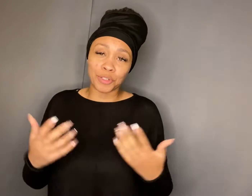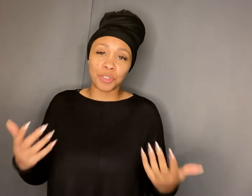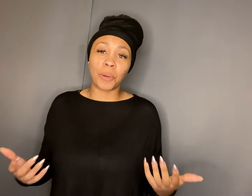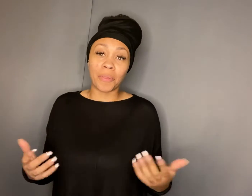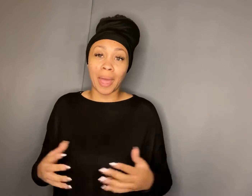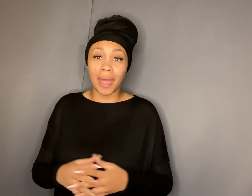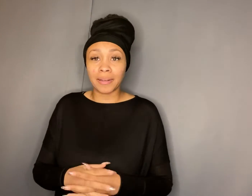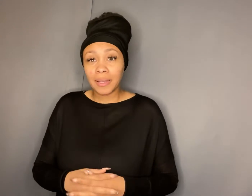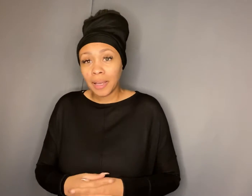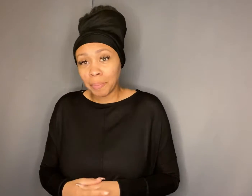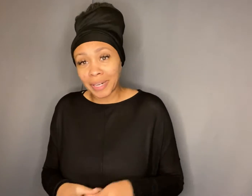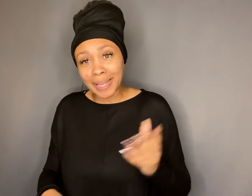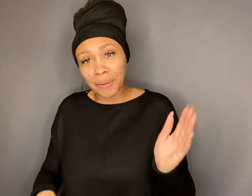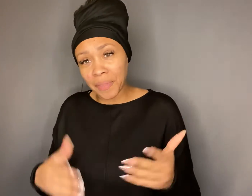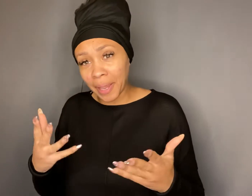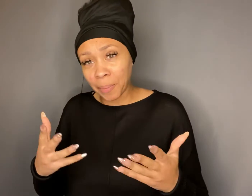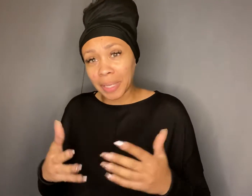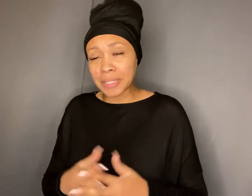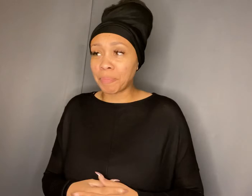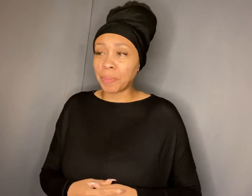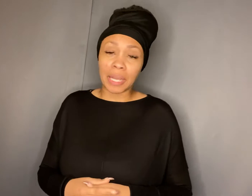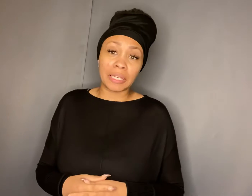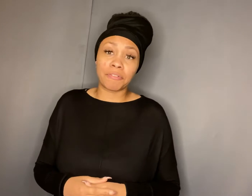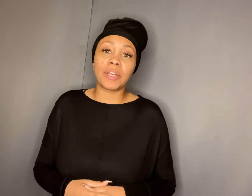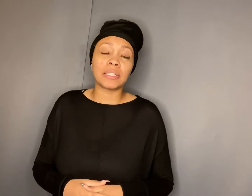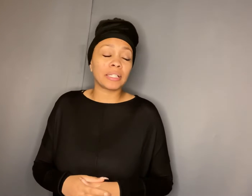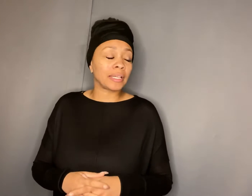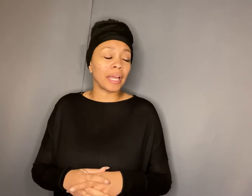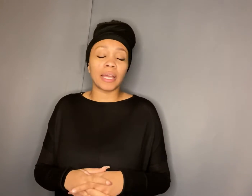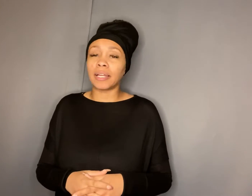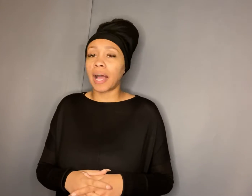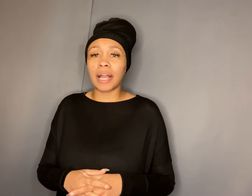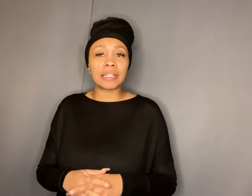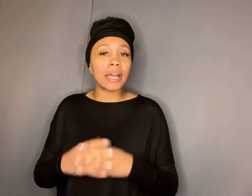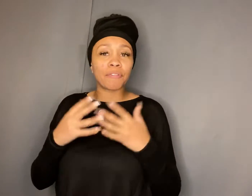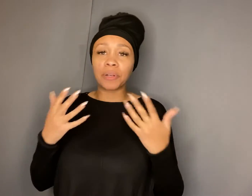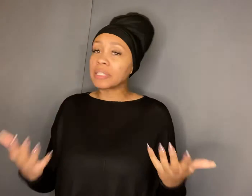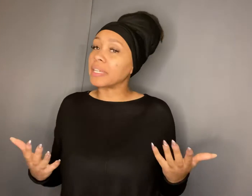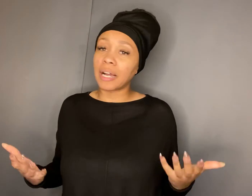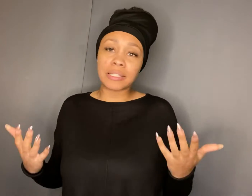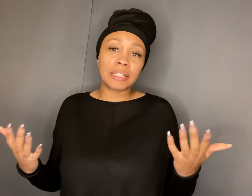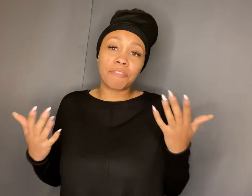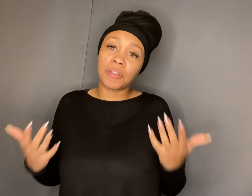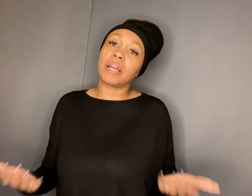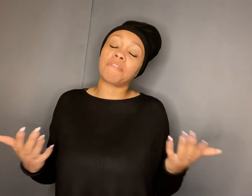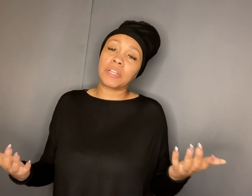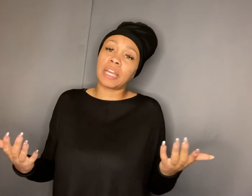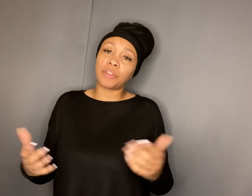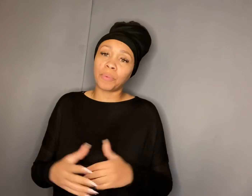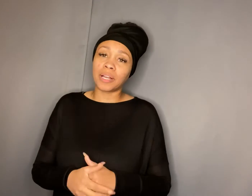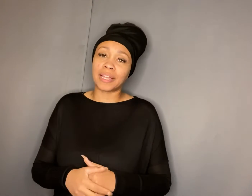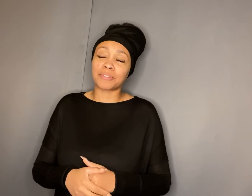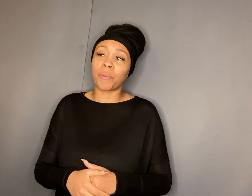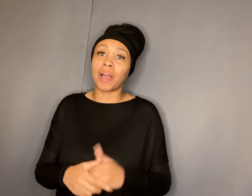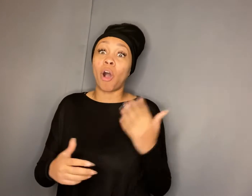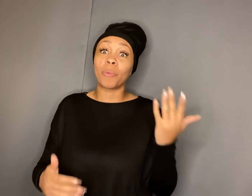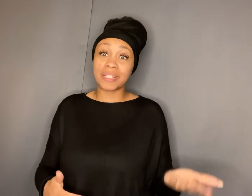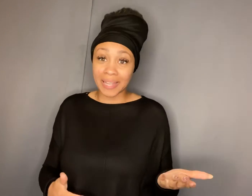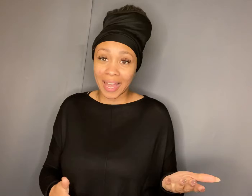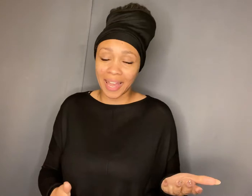know that but here and there we get some people that get offended and i never intend to offend anyone that's why i always say